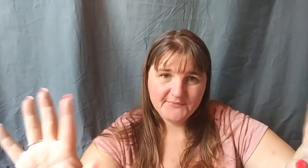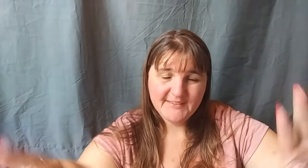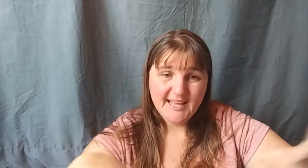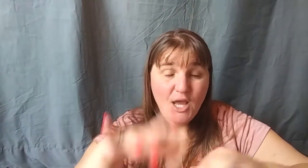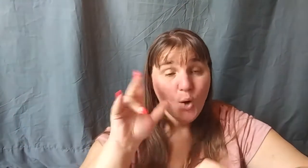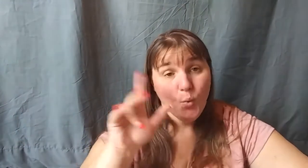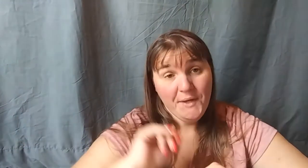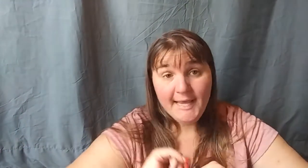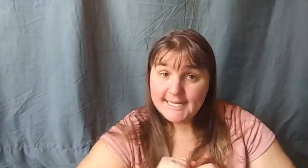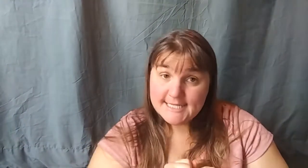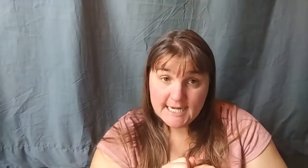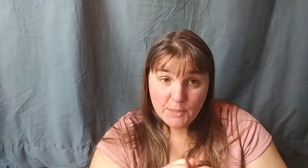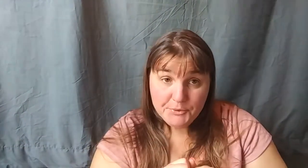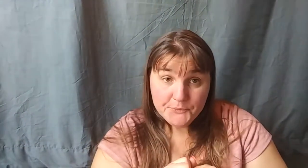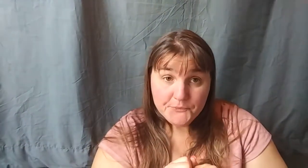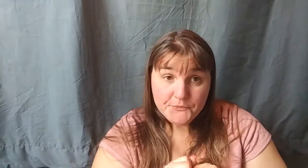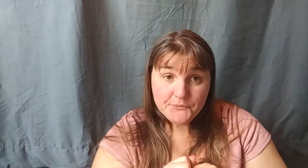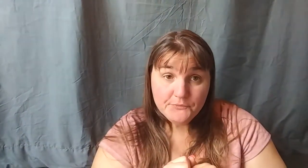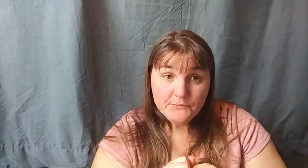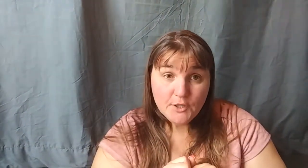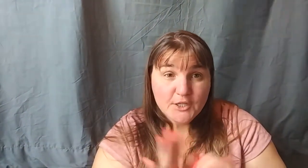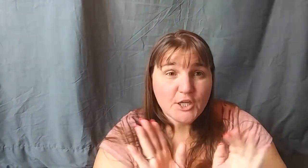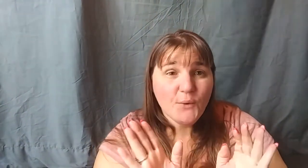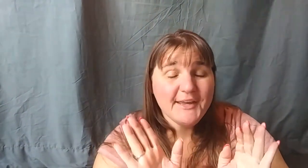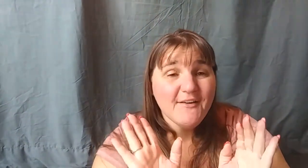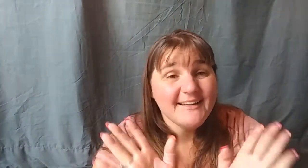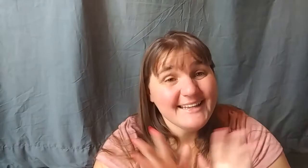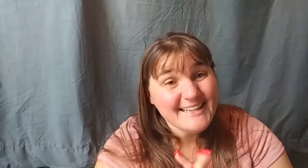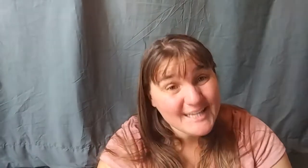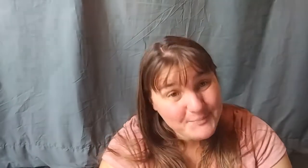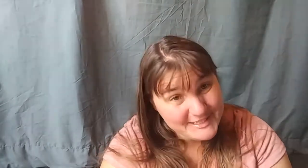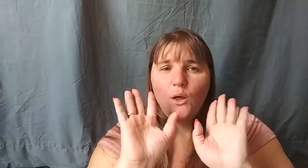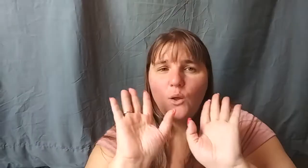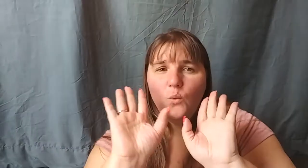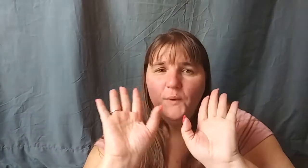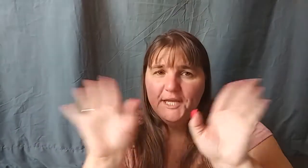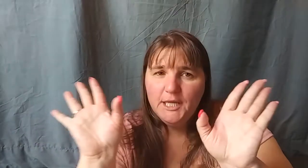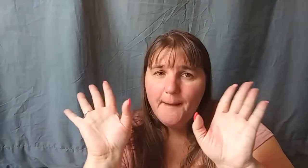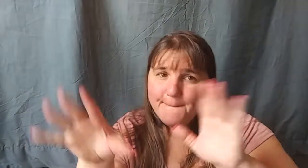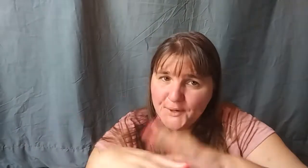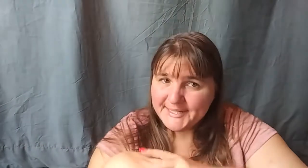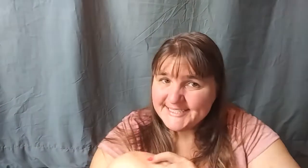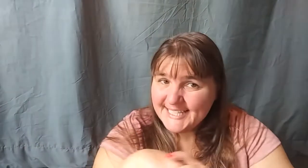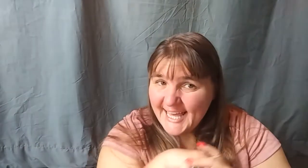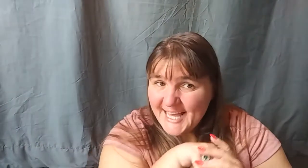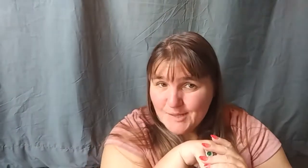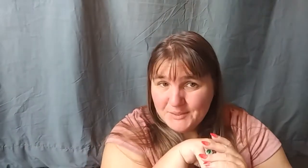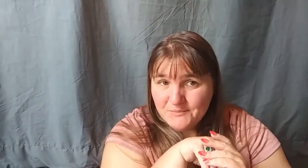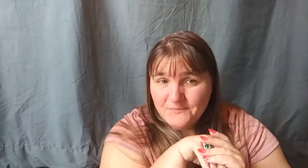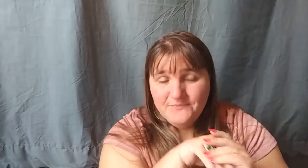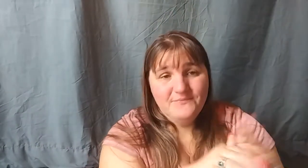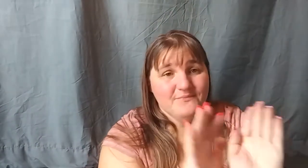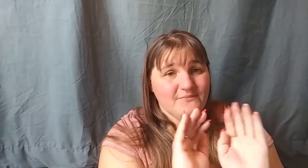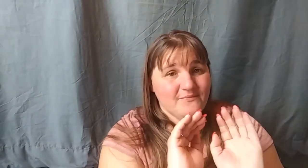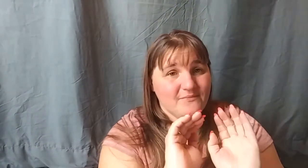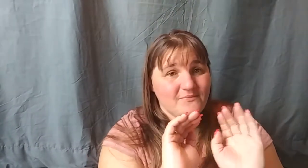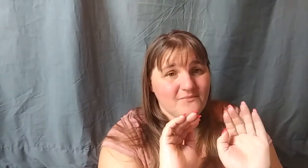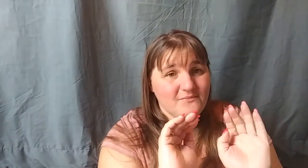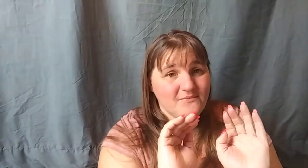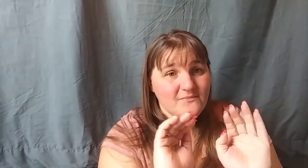We ended up going on a camping trip. We booked the cabin in the